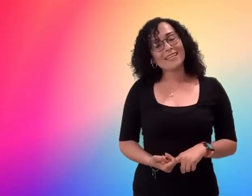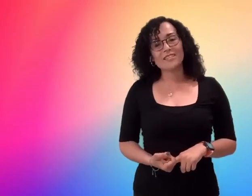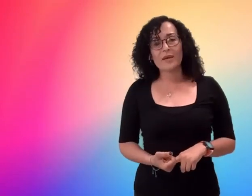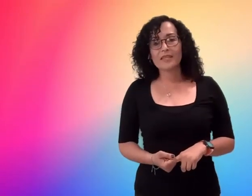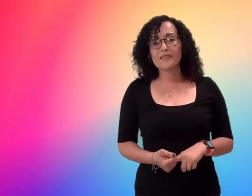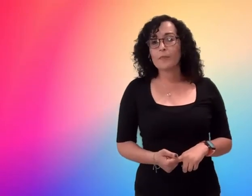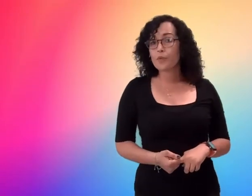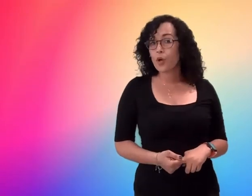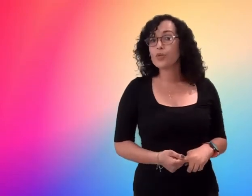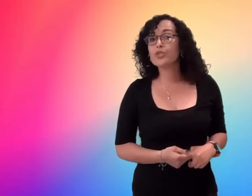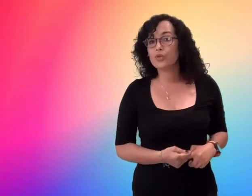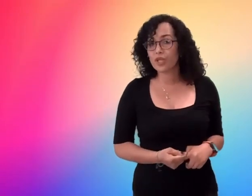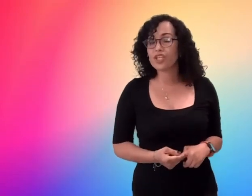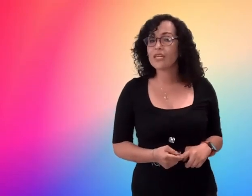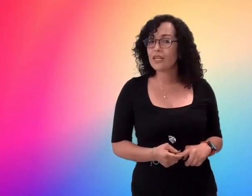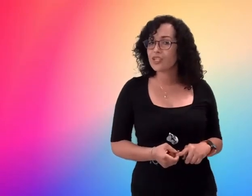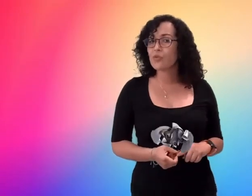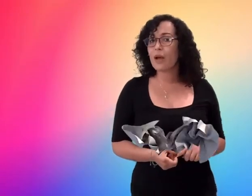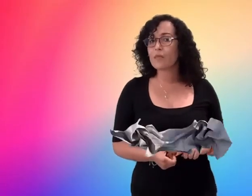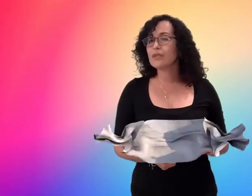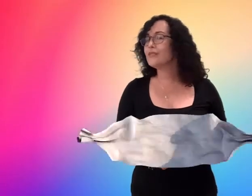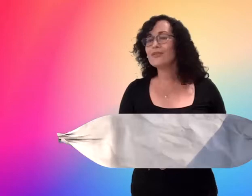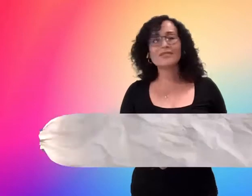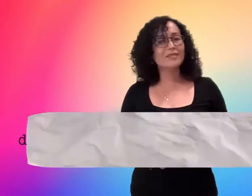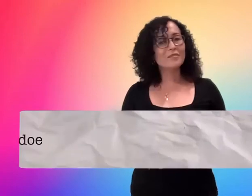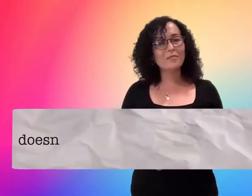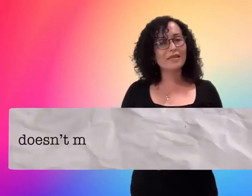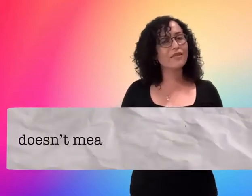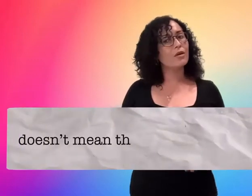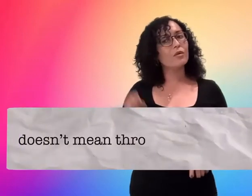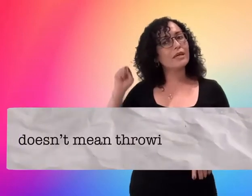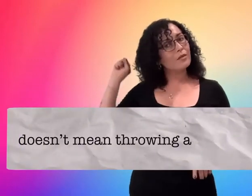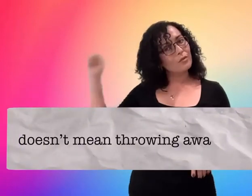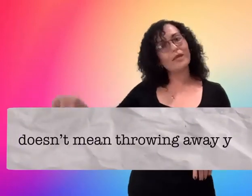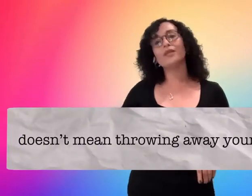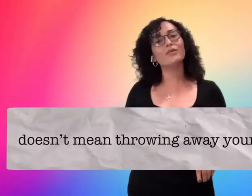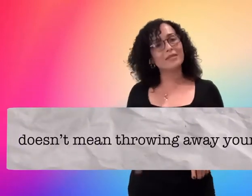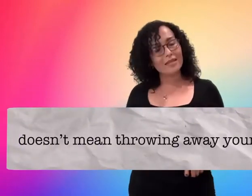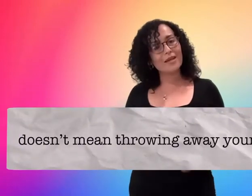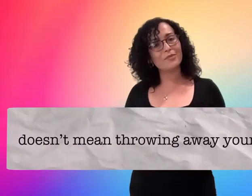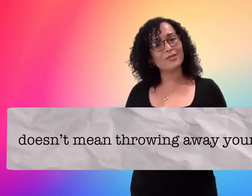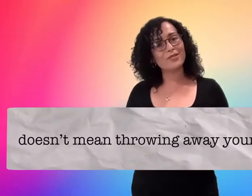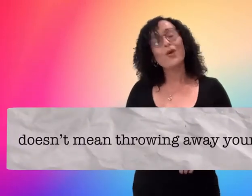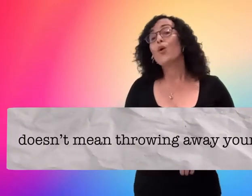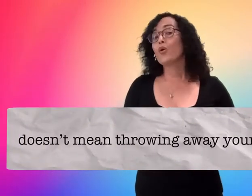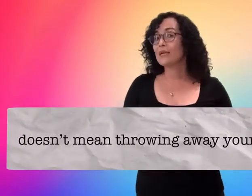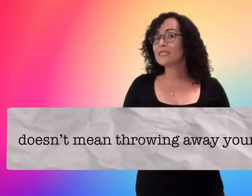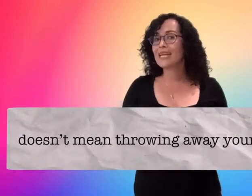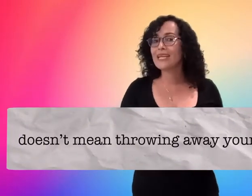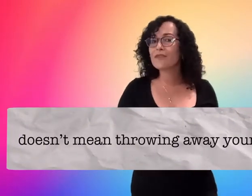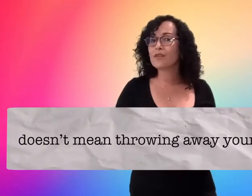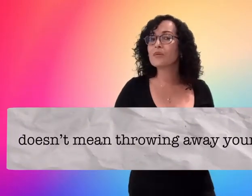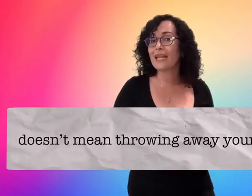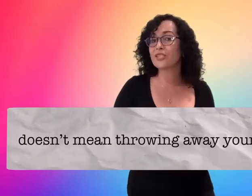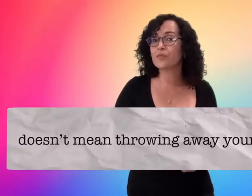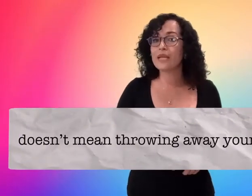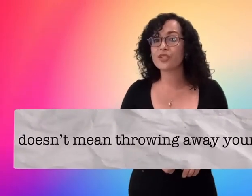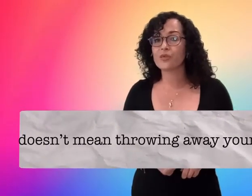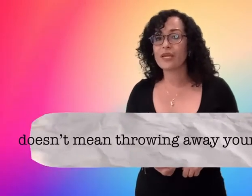interactive approach to teach english grammar doesn't mean throwing away your syllabus or abstaining from classroom lecturing